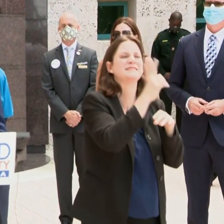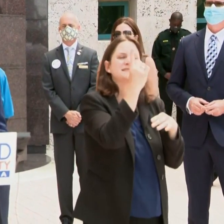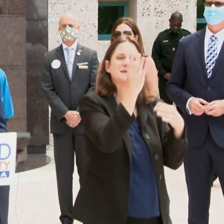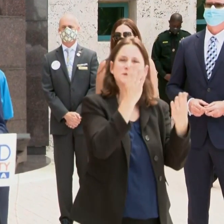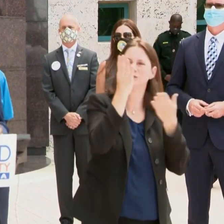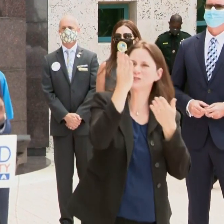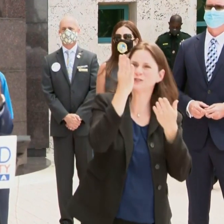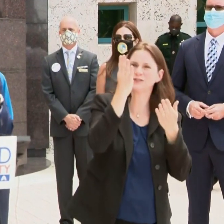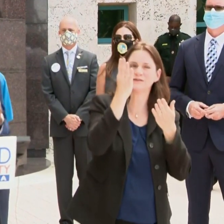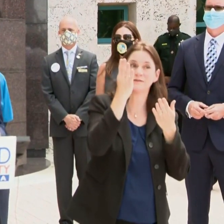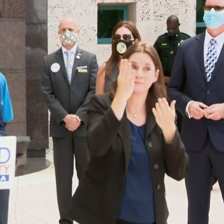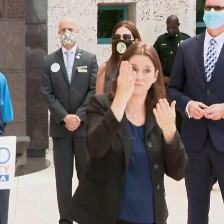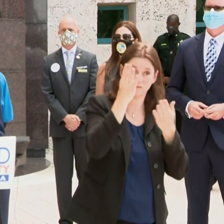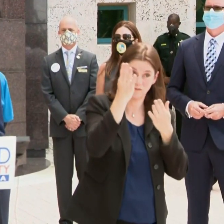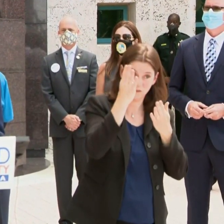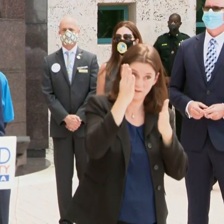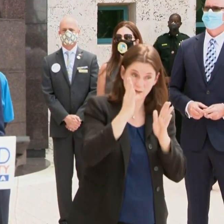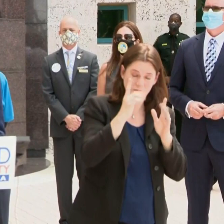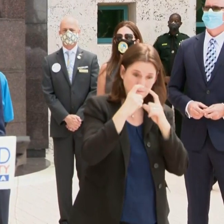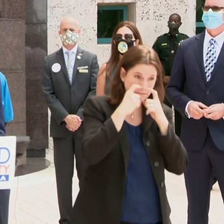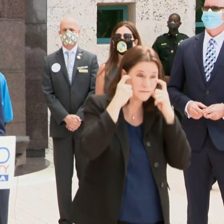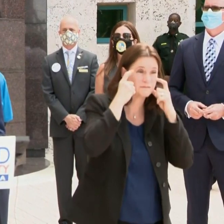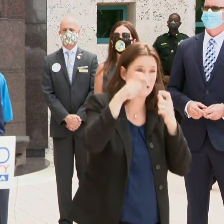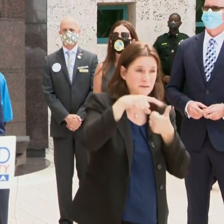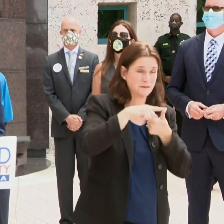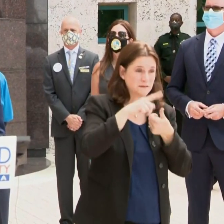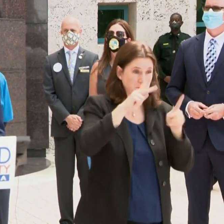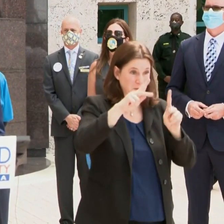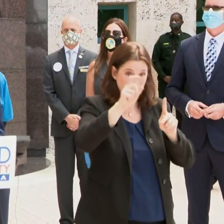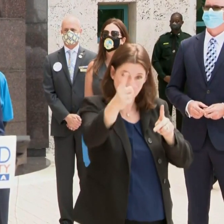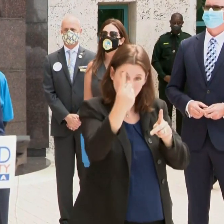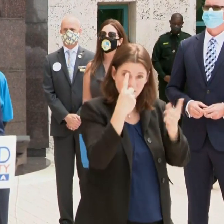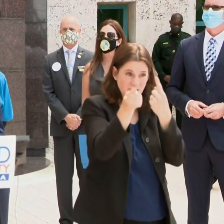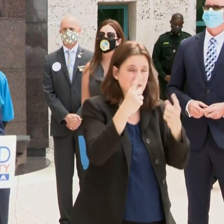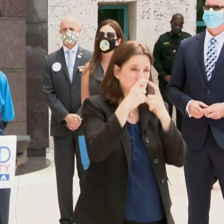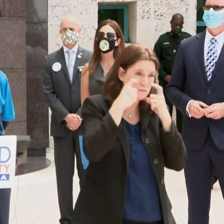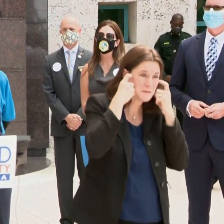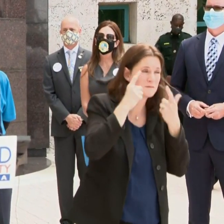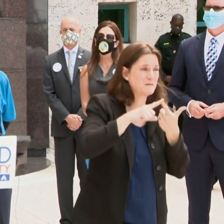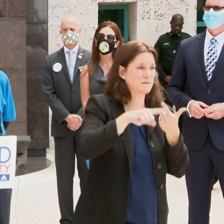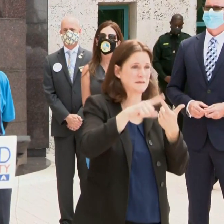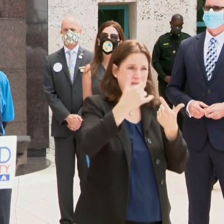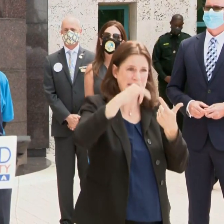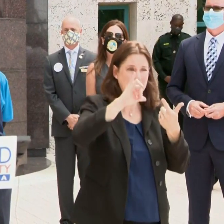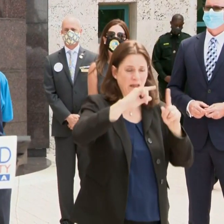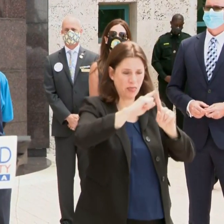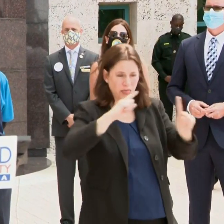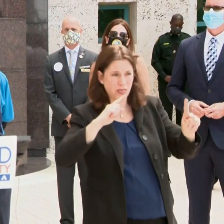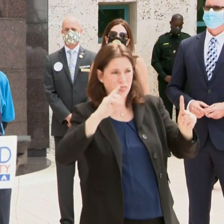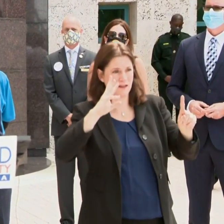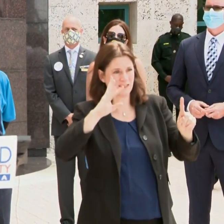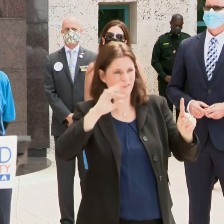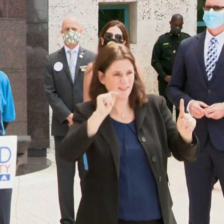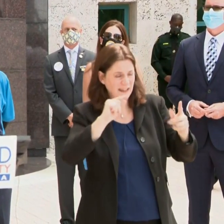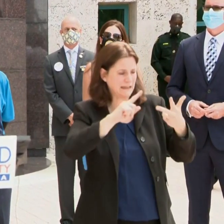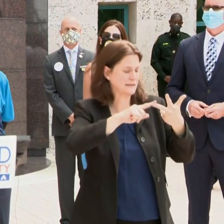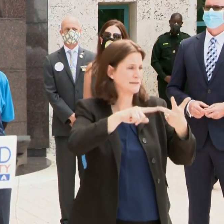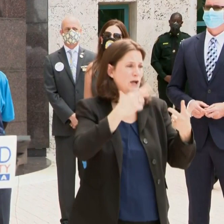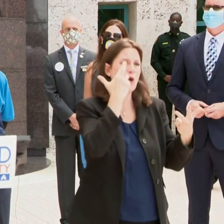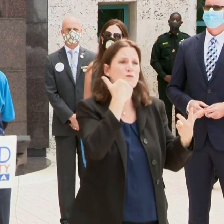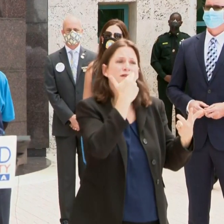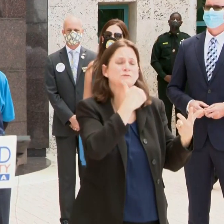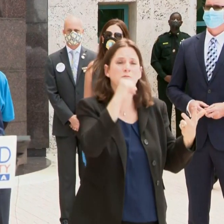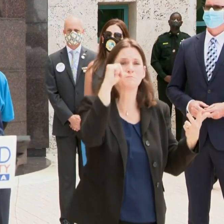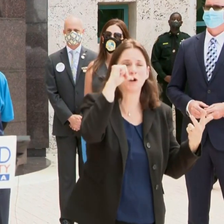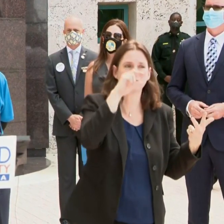serving you somewhere that they have face covering on, masks, that you're still socially distancing, that our restaurants are not